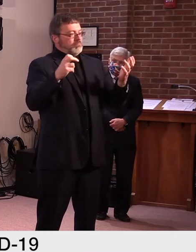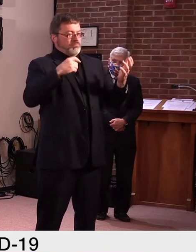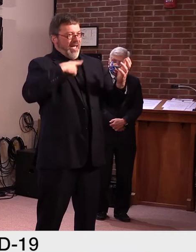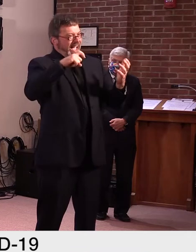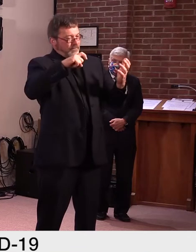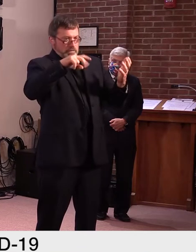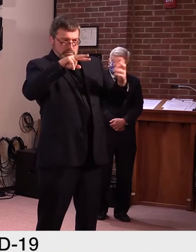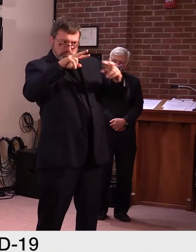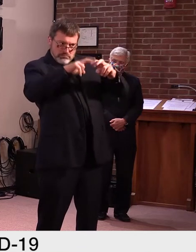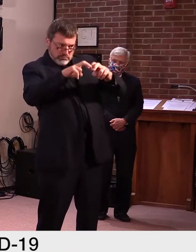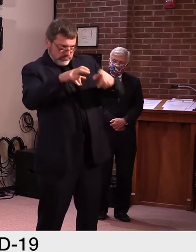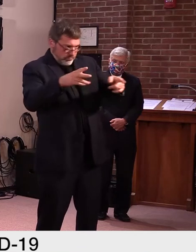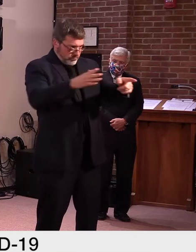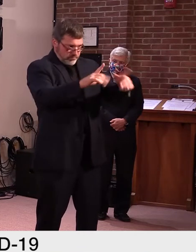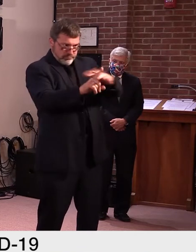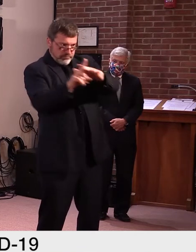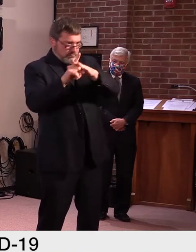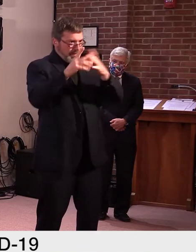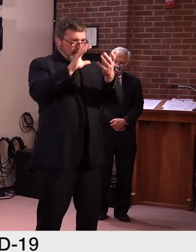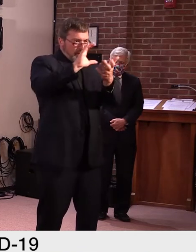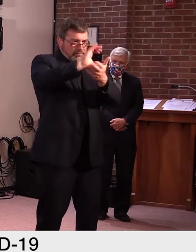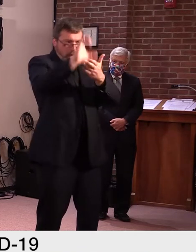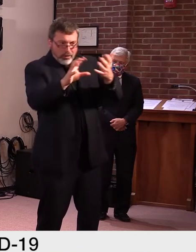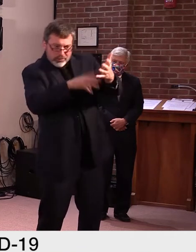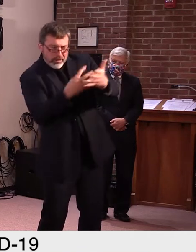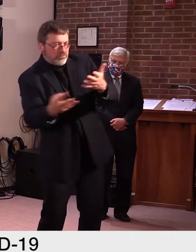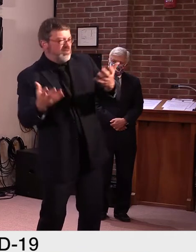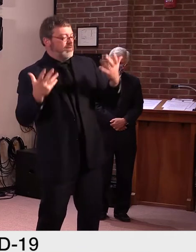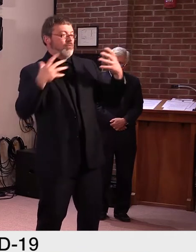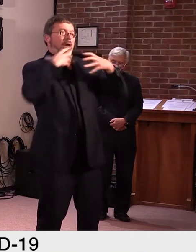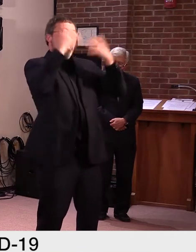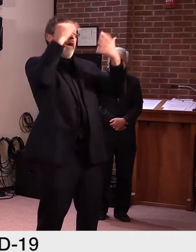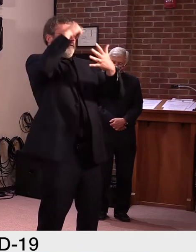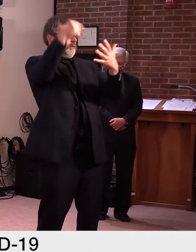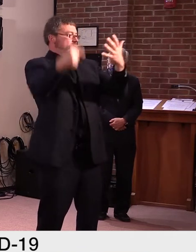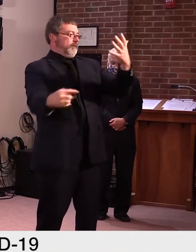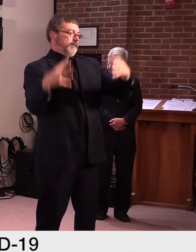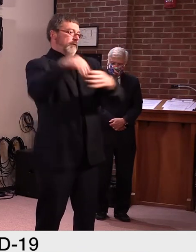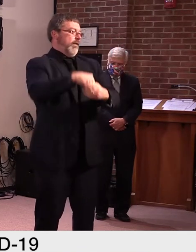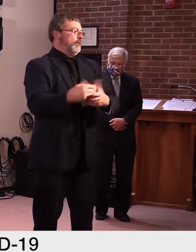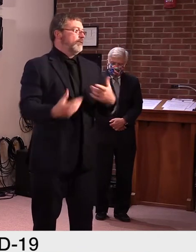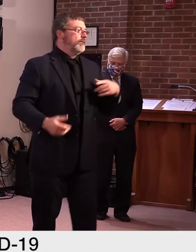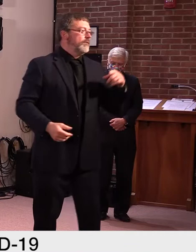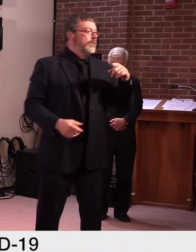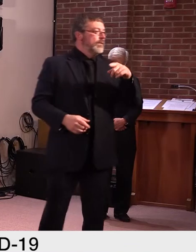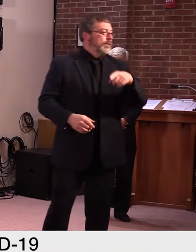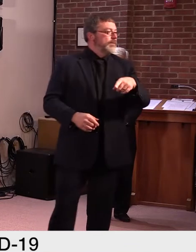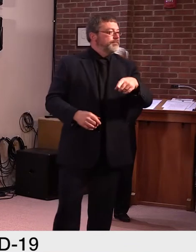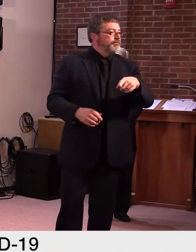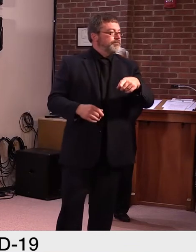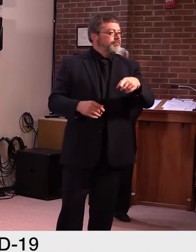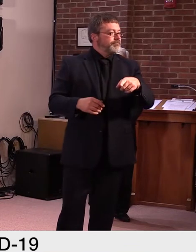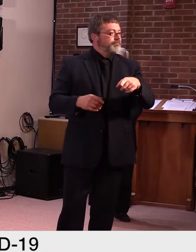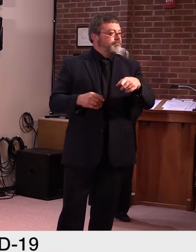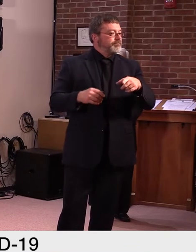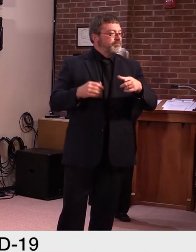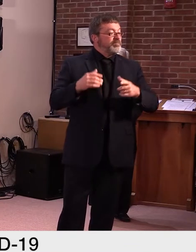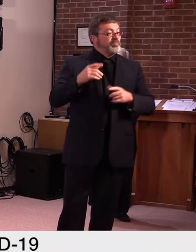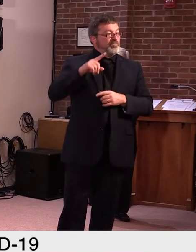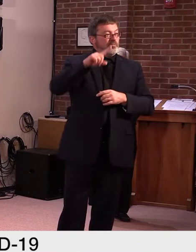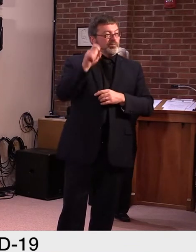So when might you give them a green light to start scheduling a game? I mean, it, obviously, they must have gotten some miscommunication from